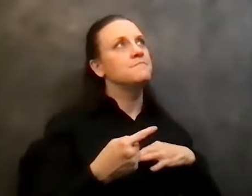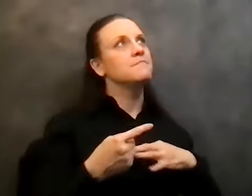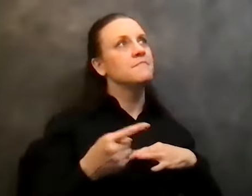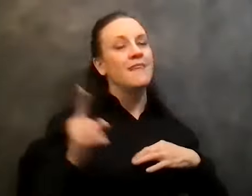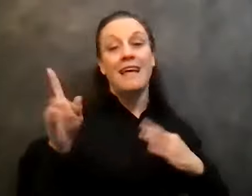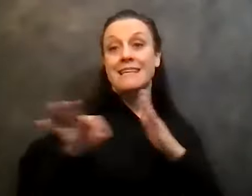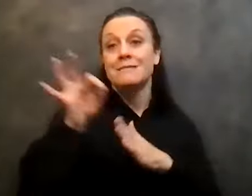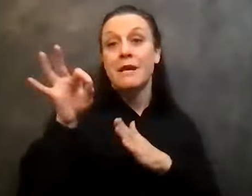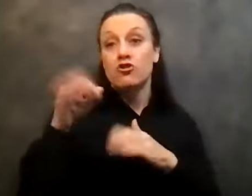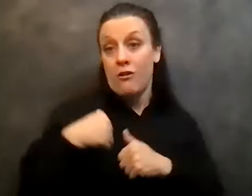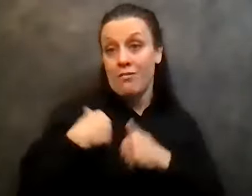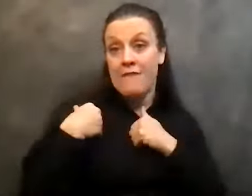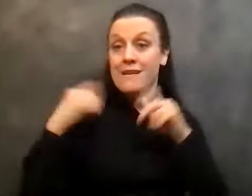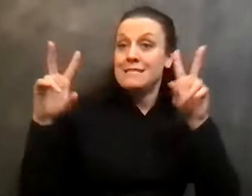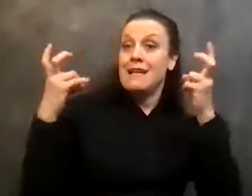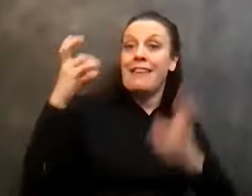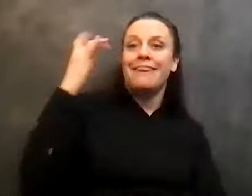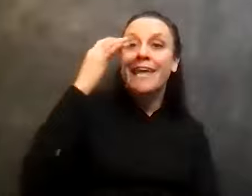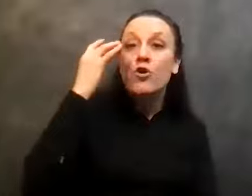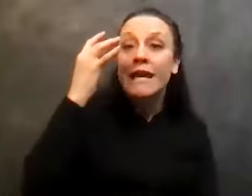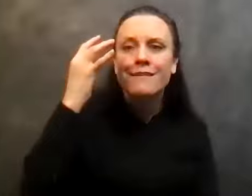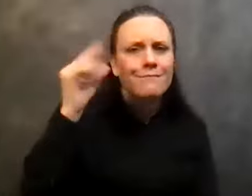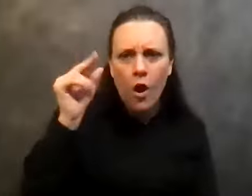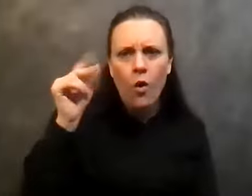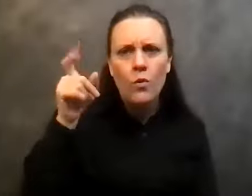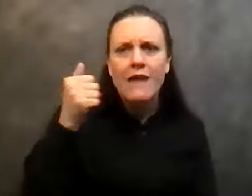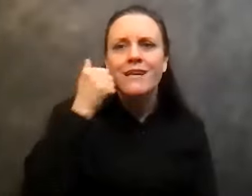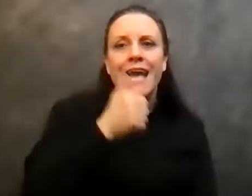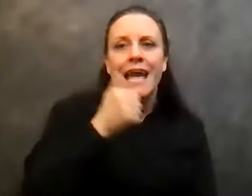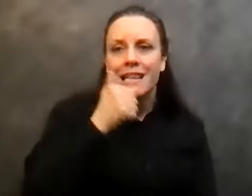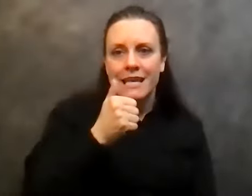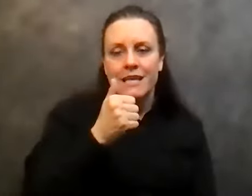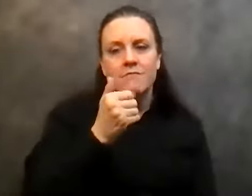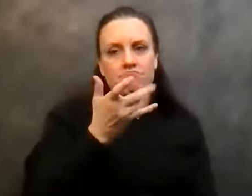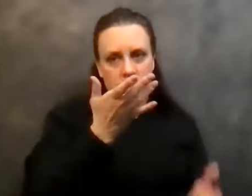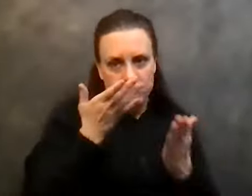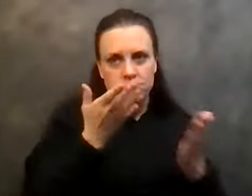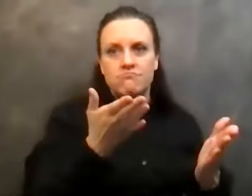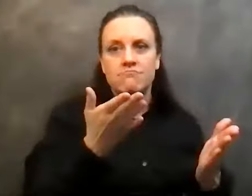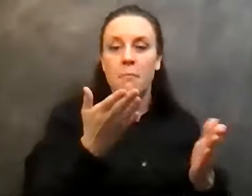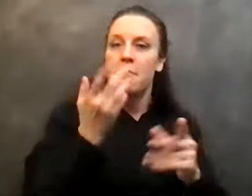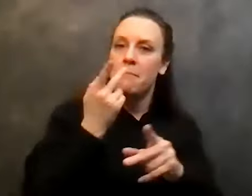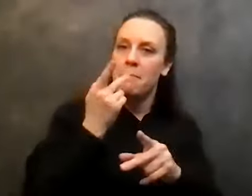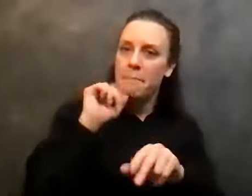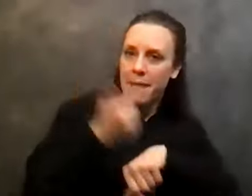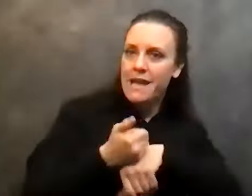theory. We have to live it. Uh, we have a daily reprieve based on the maintenance of our spiritual condition.